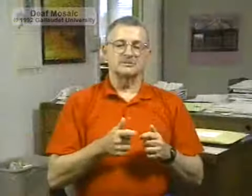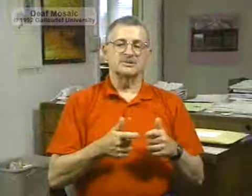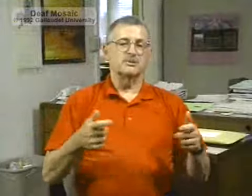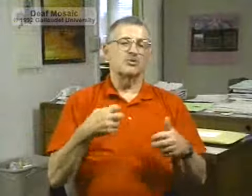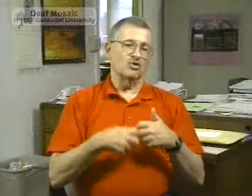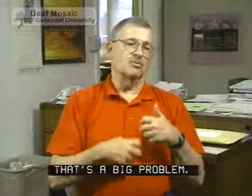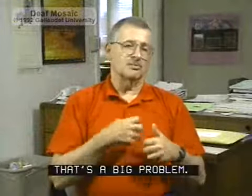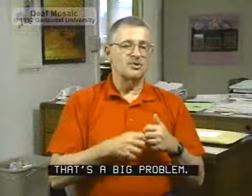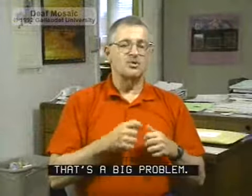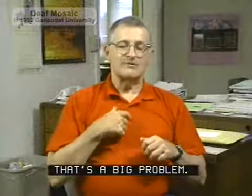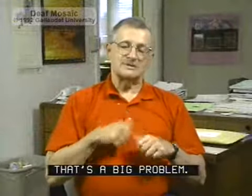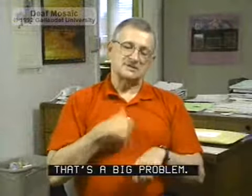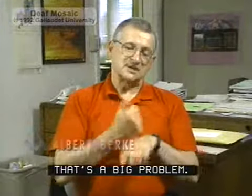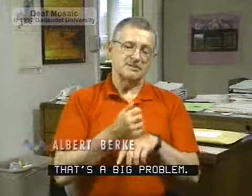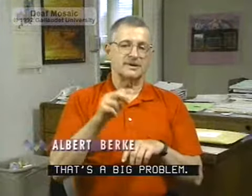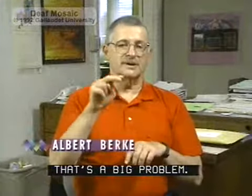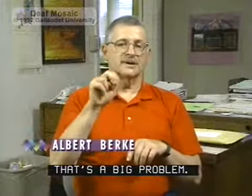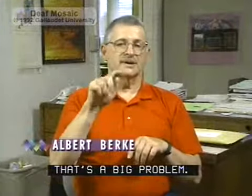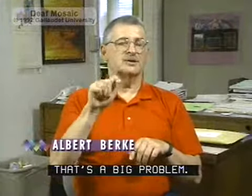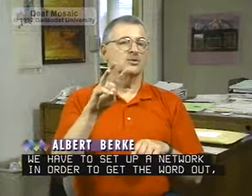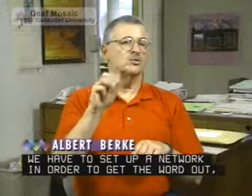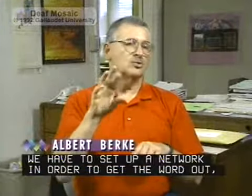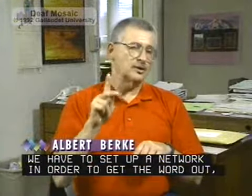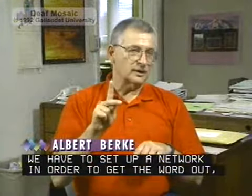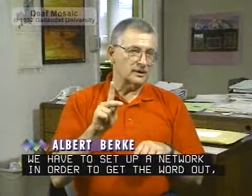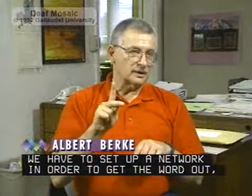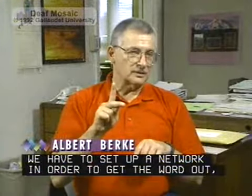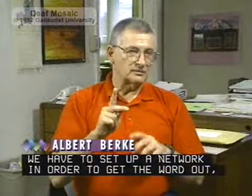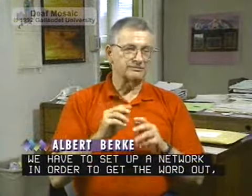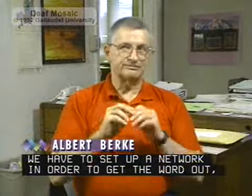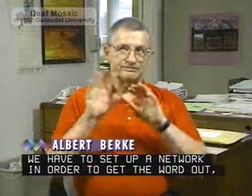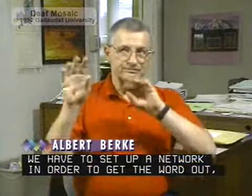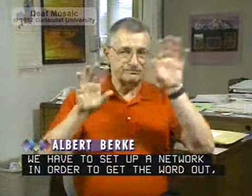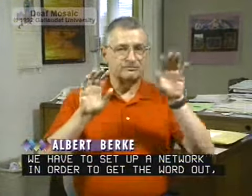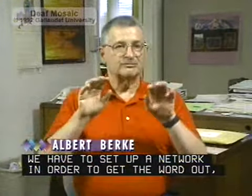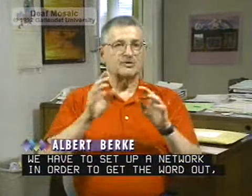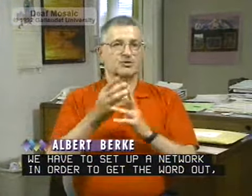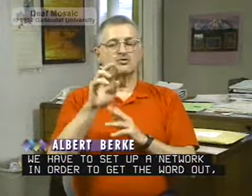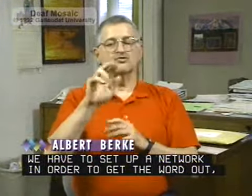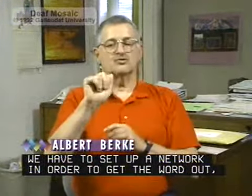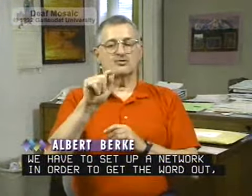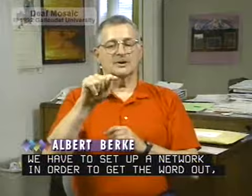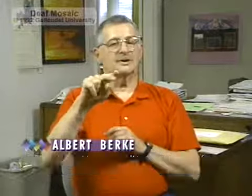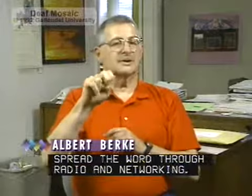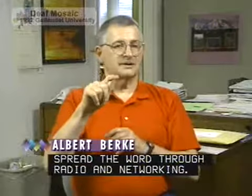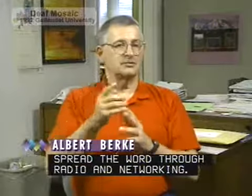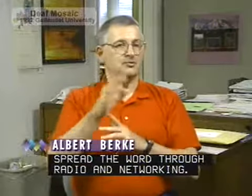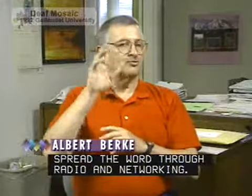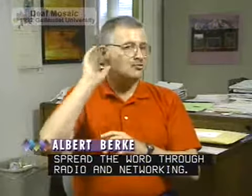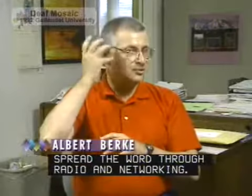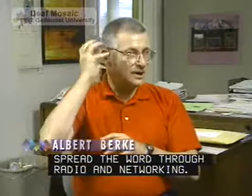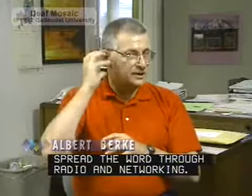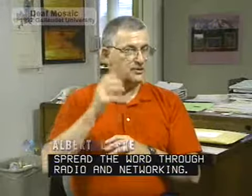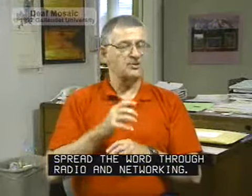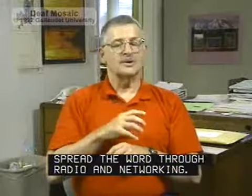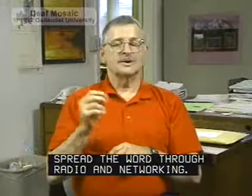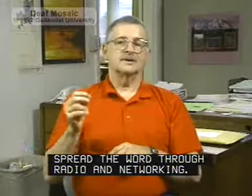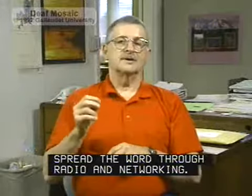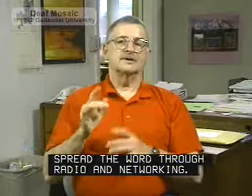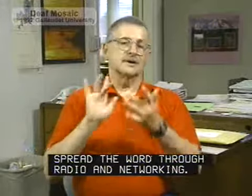That's a big problem. We have to set up a network in order to get the word out, spread the word through radio and networking.